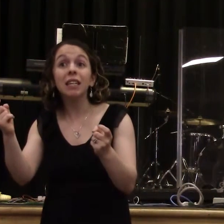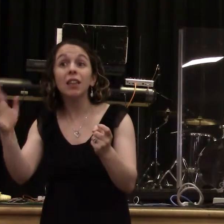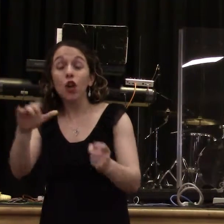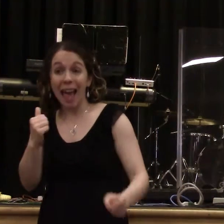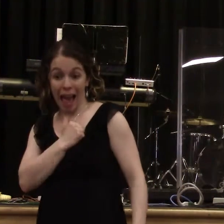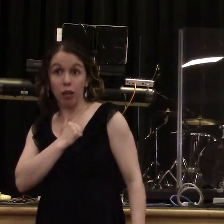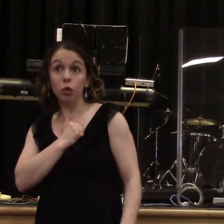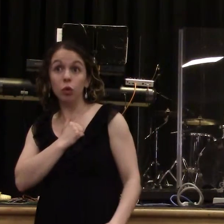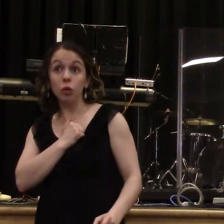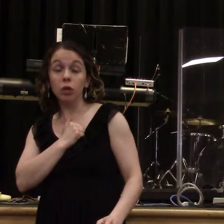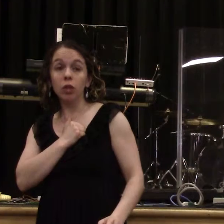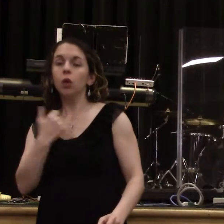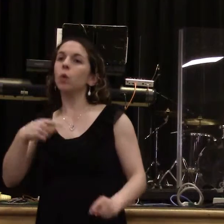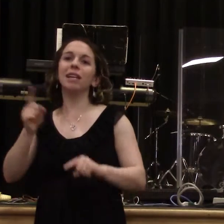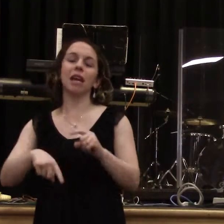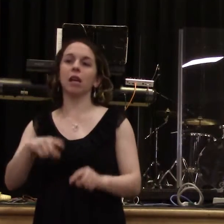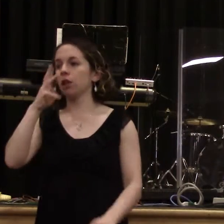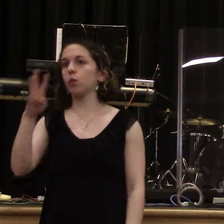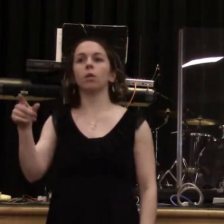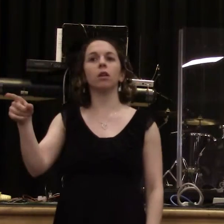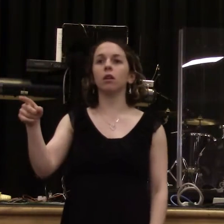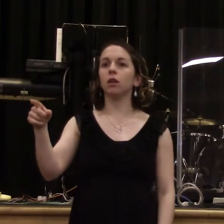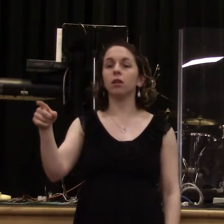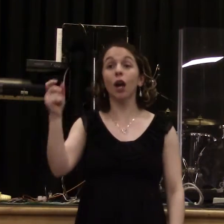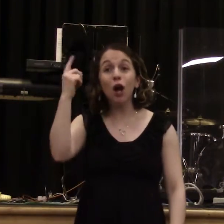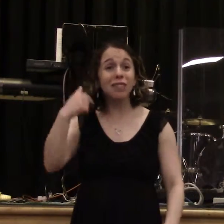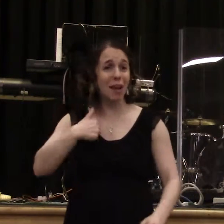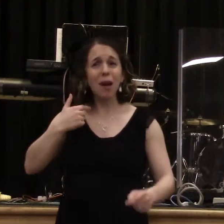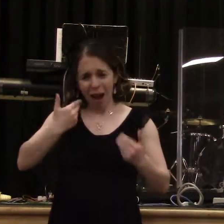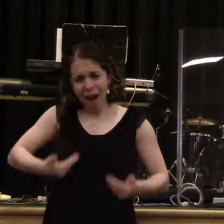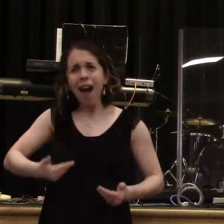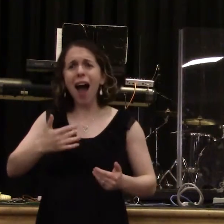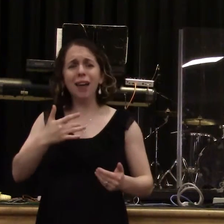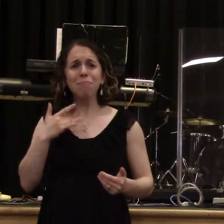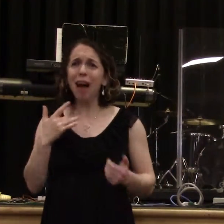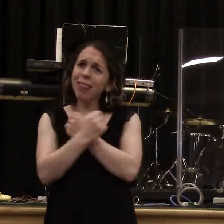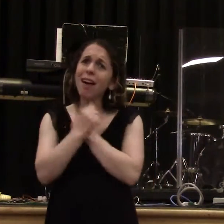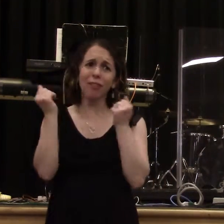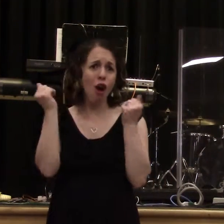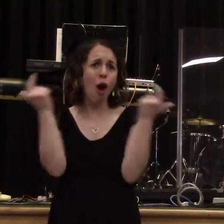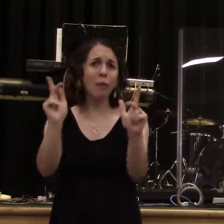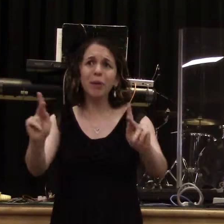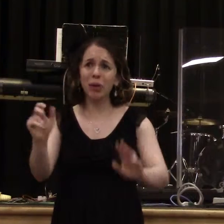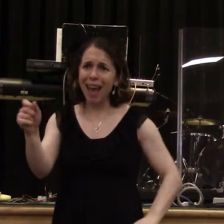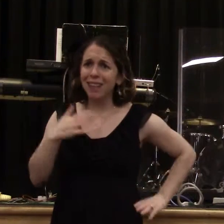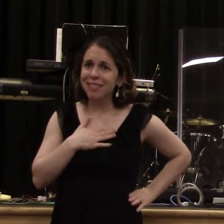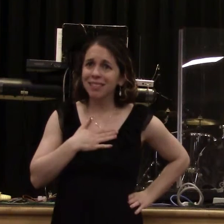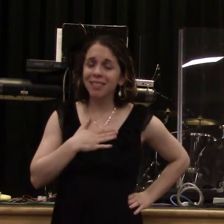many people know that I love everybody? I'm a lovey-dovey type of guy. But let me say this. It's not love